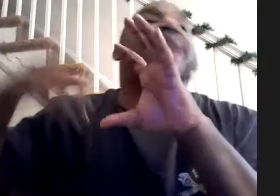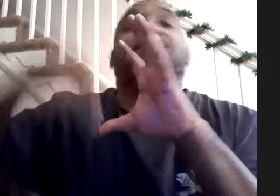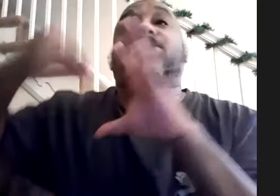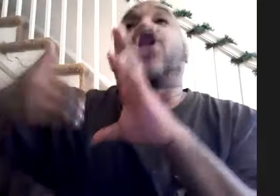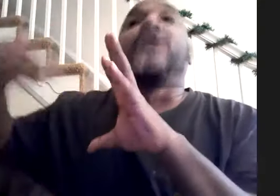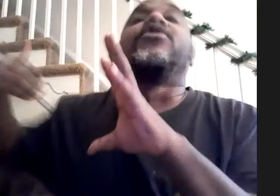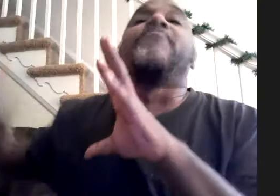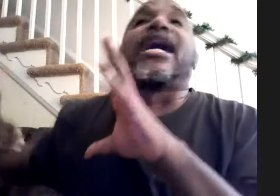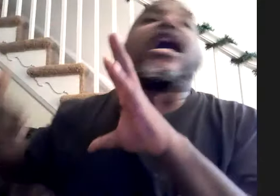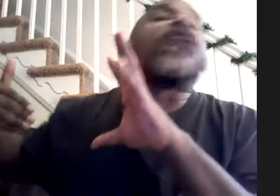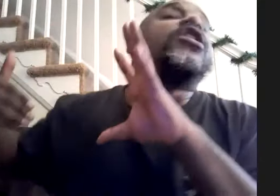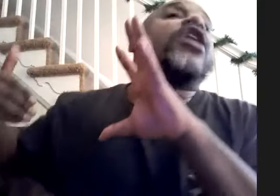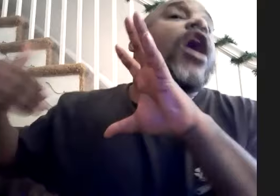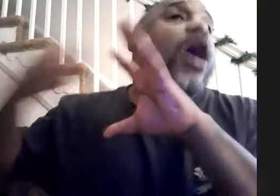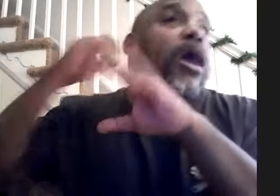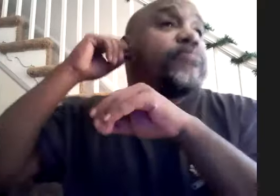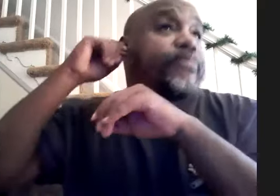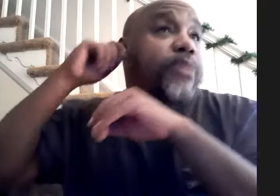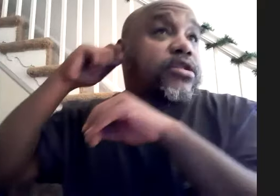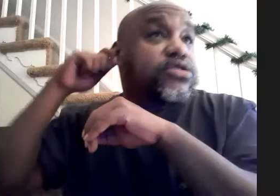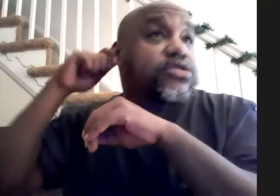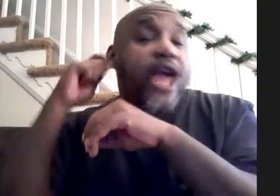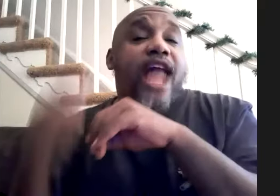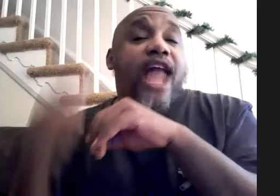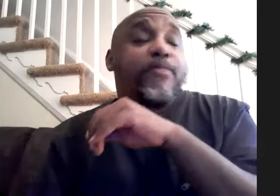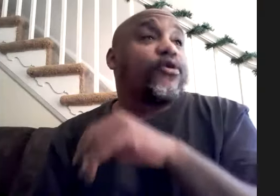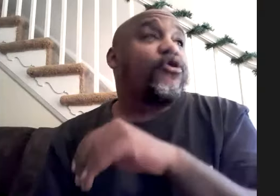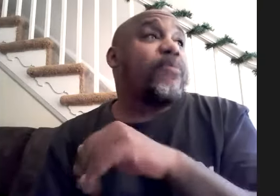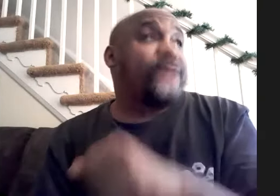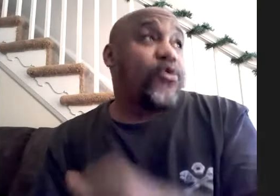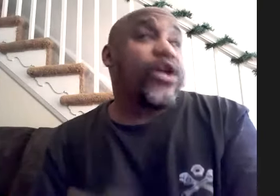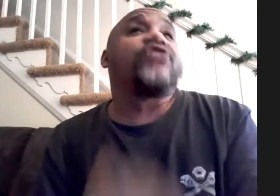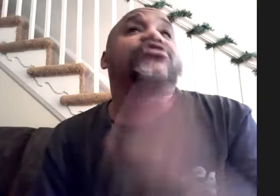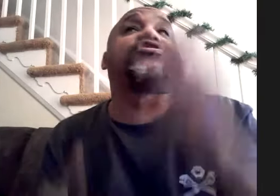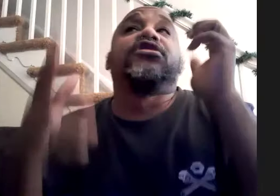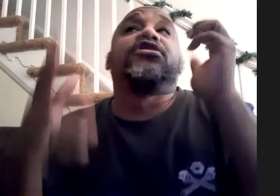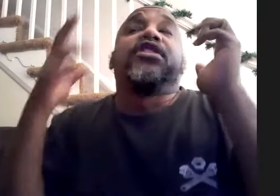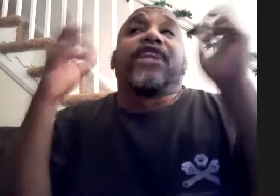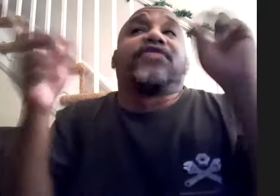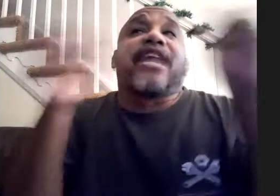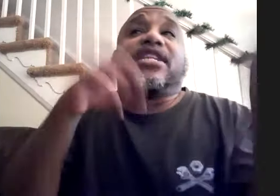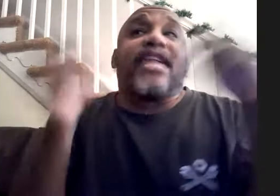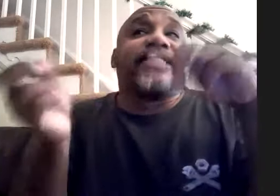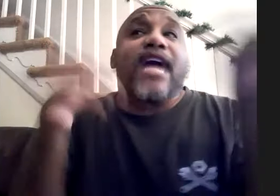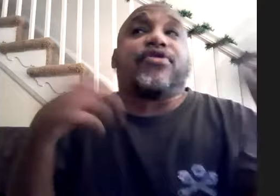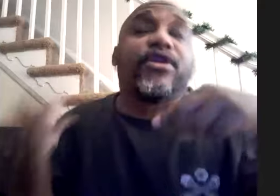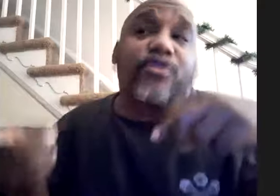actually currently with mangog okay so yeah i did puddle for about four years give or take a day or three either way